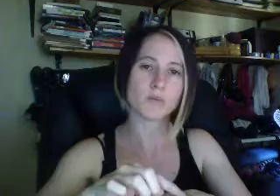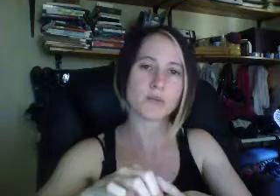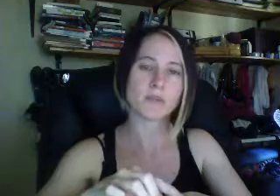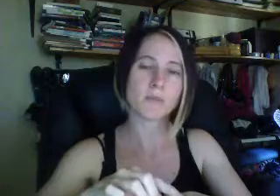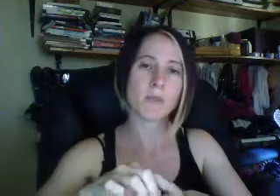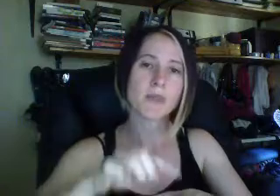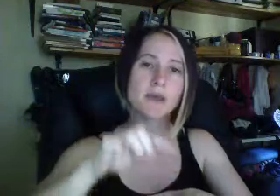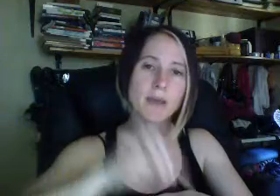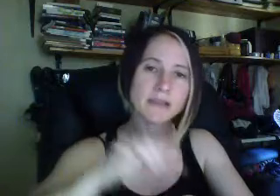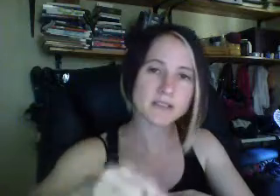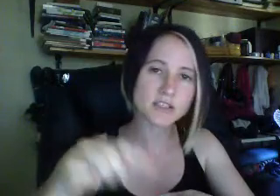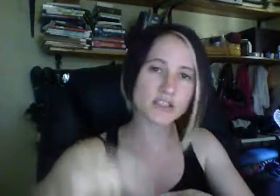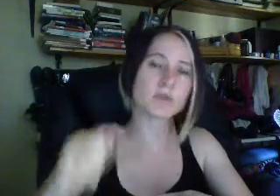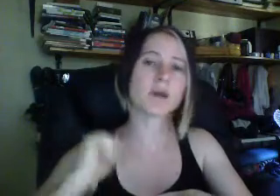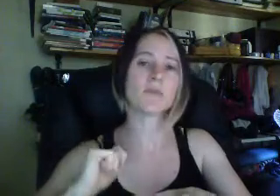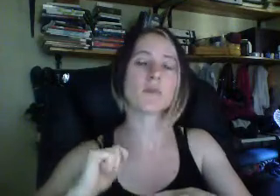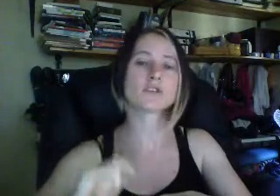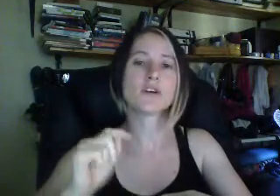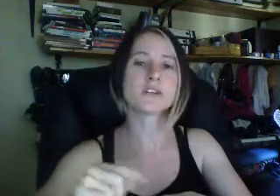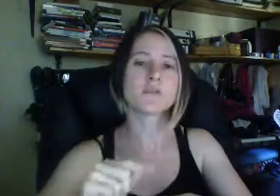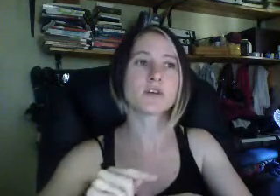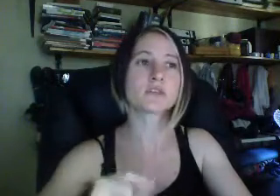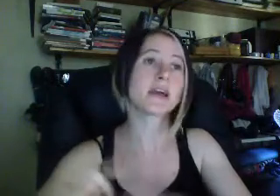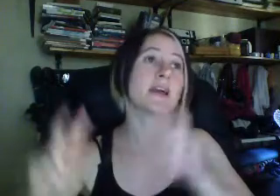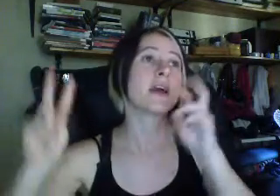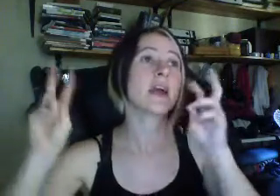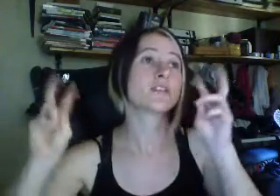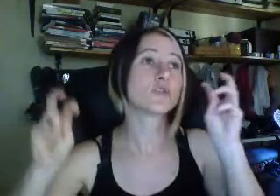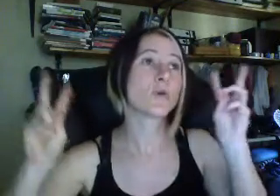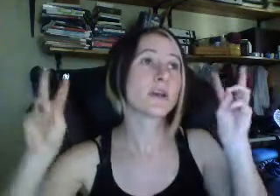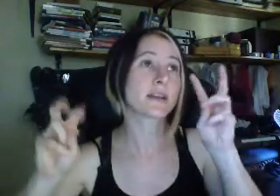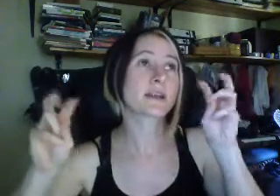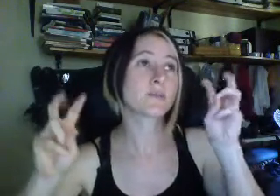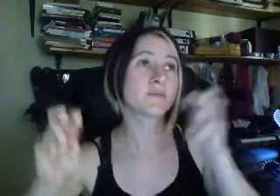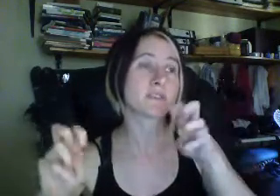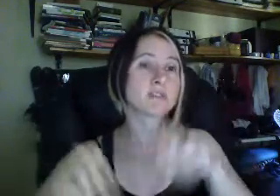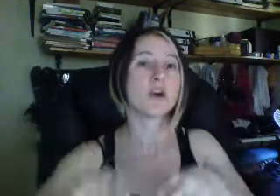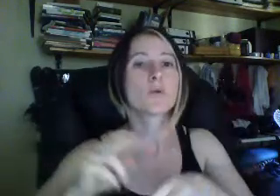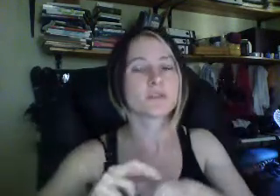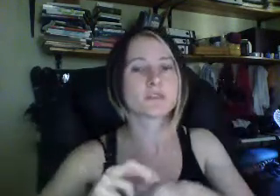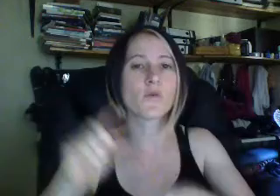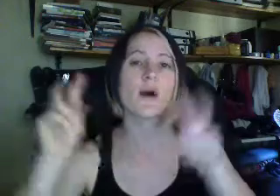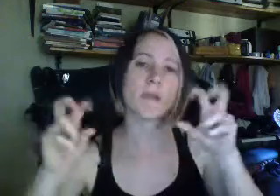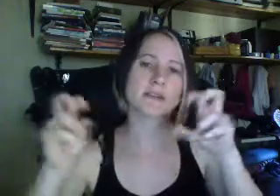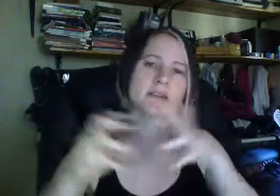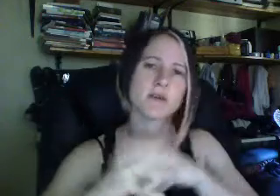woman made the decision to become the porn star, is it because they enjoy that type of sex? Or is it for monetary